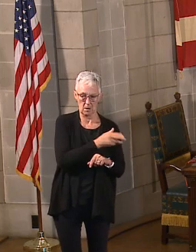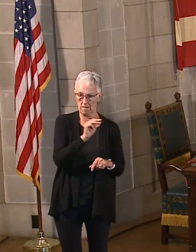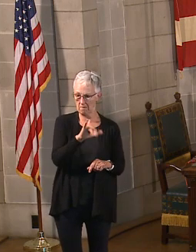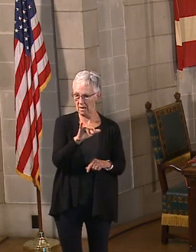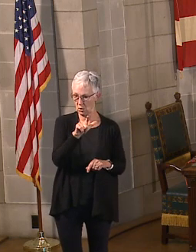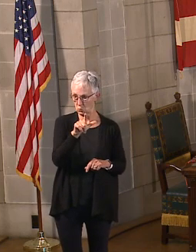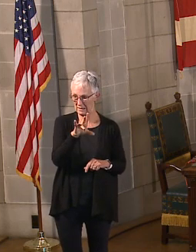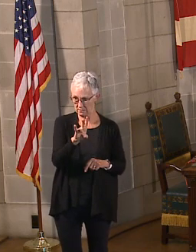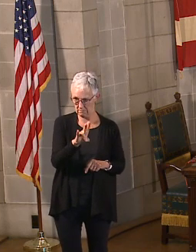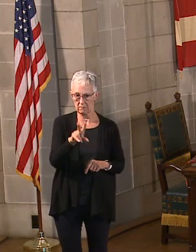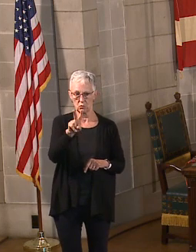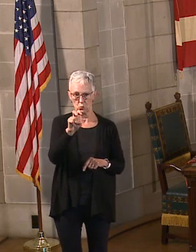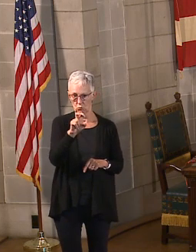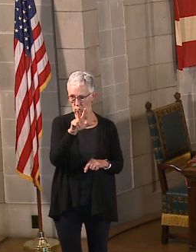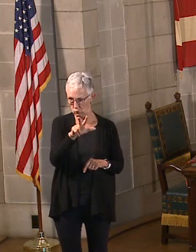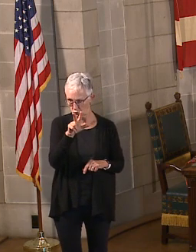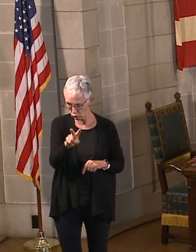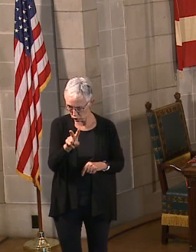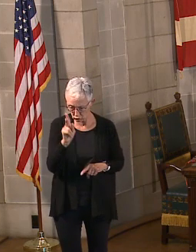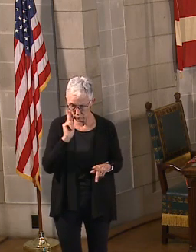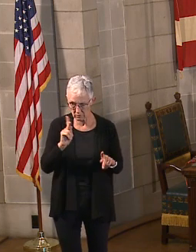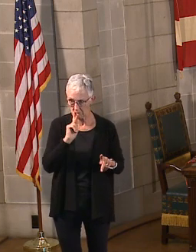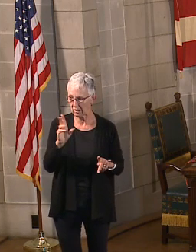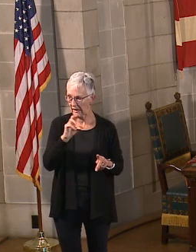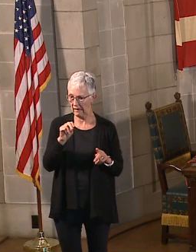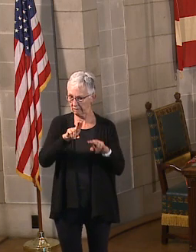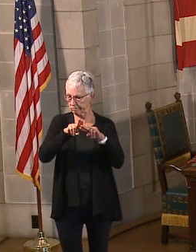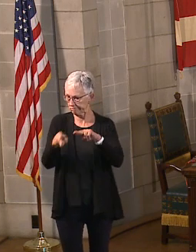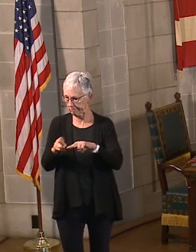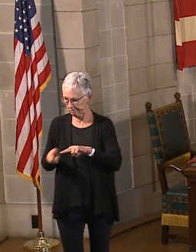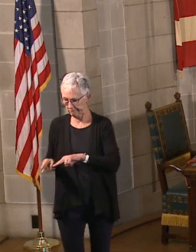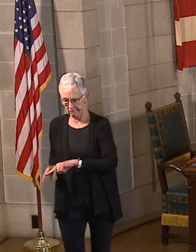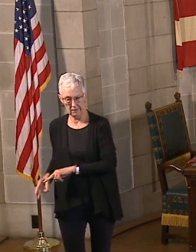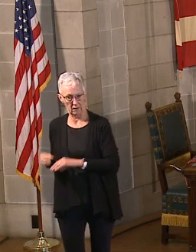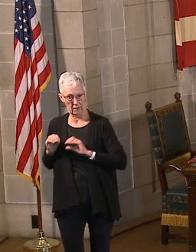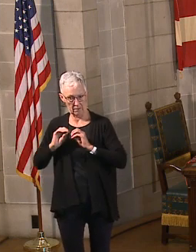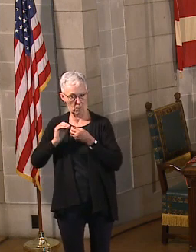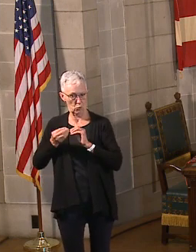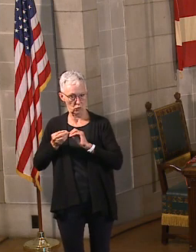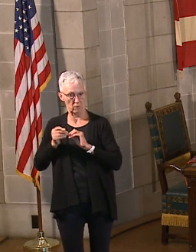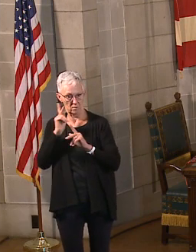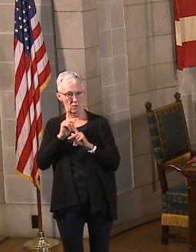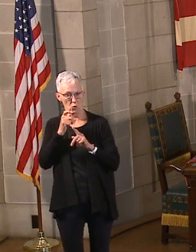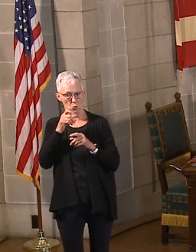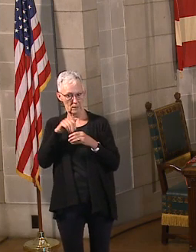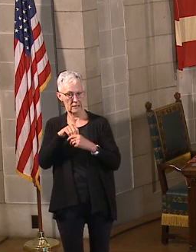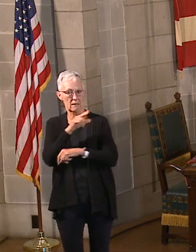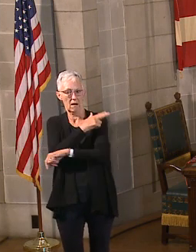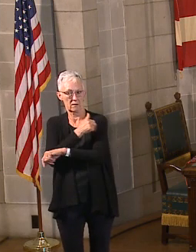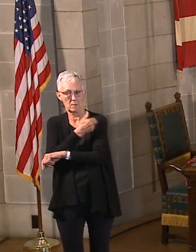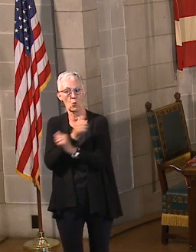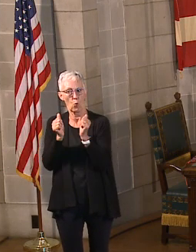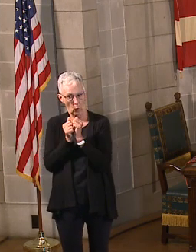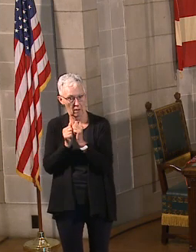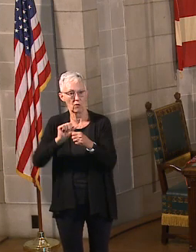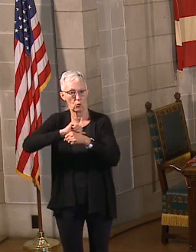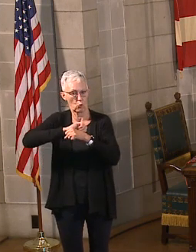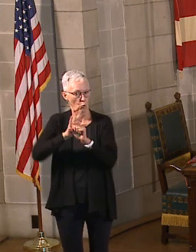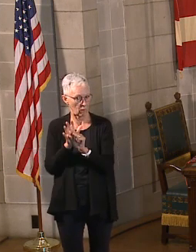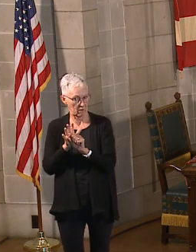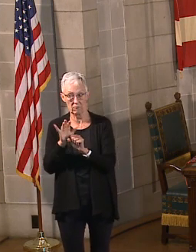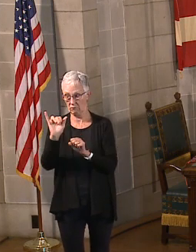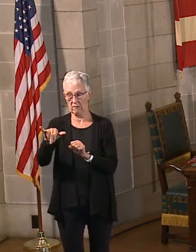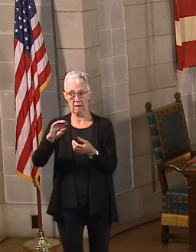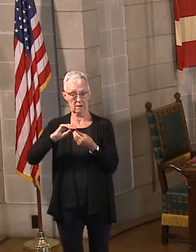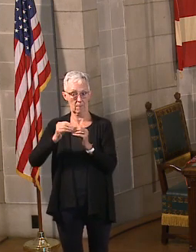And we've been on really kind of a decline ever since then with regards to the number of people in the hospitals. So that's very, very good news with